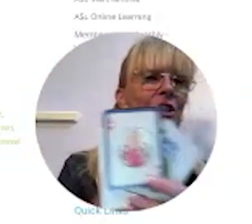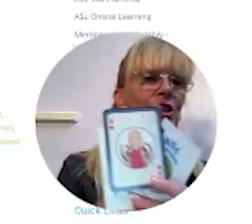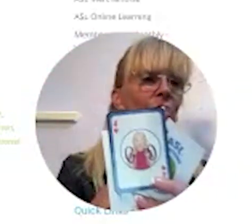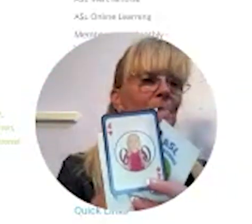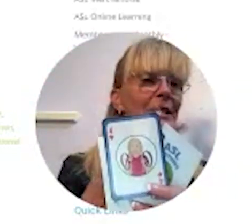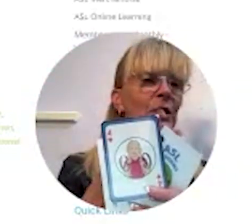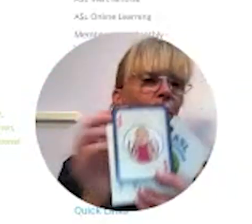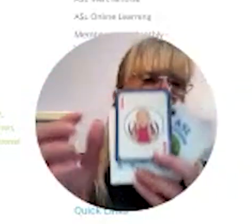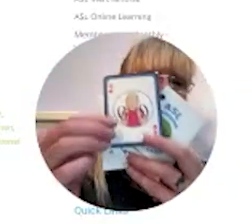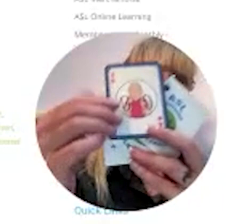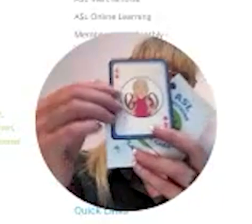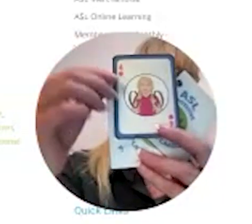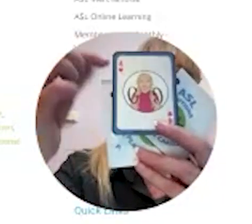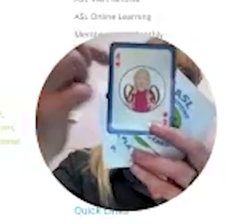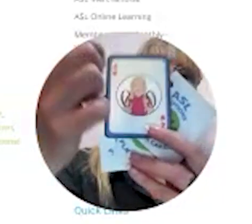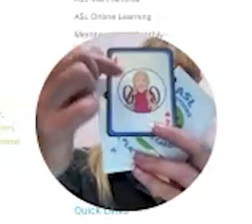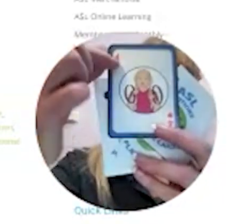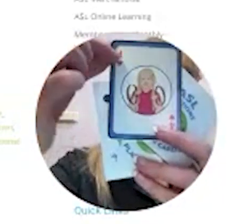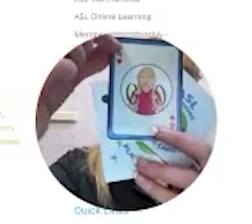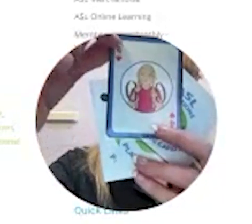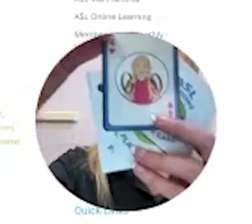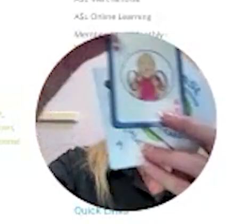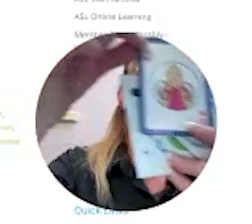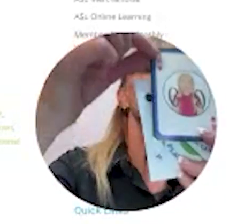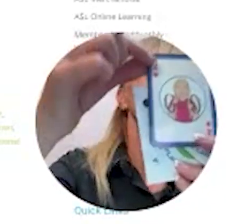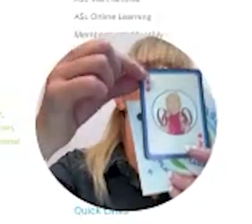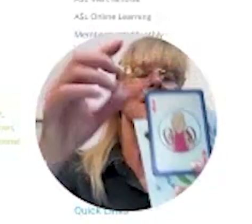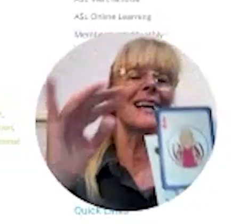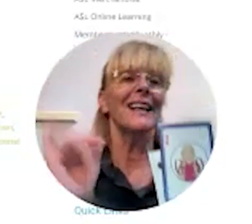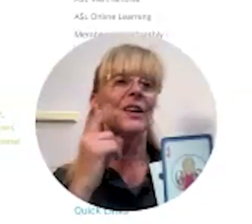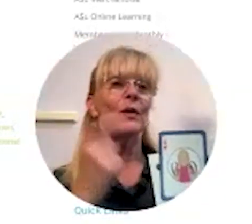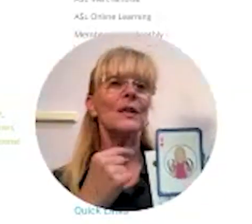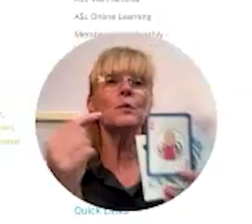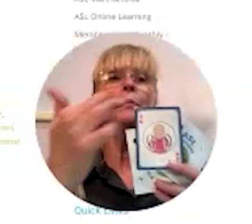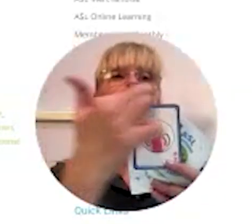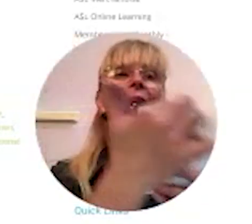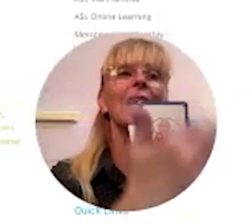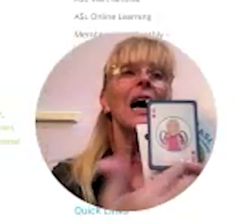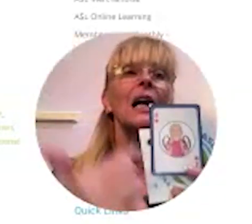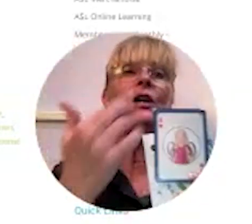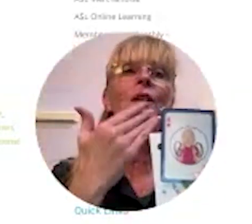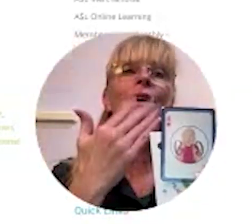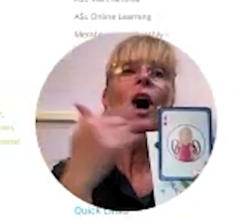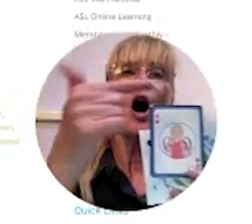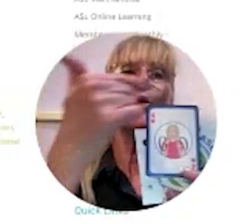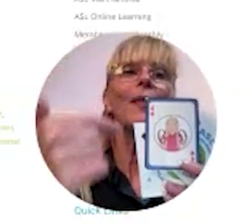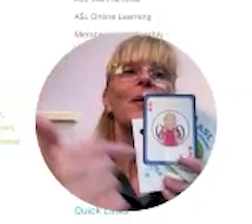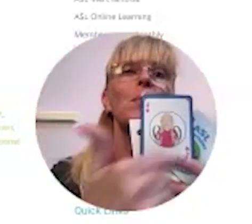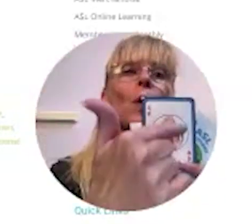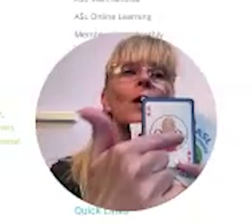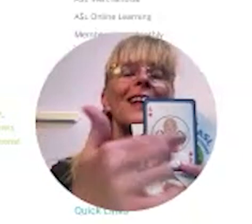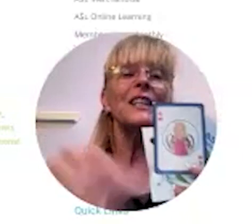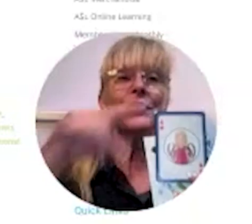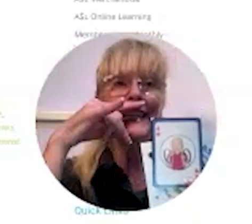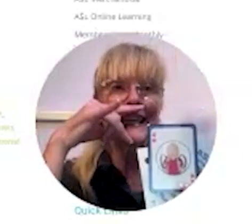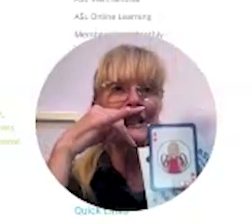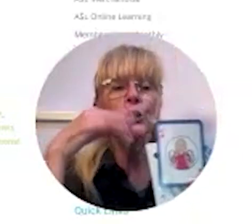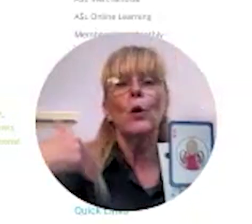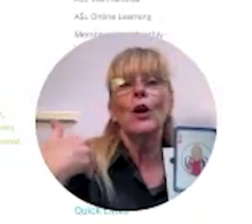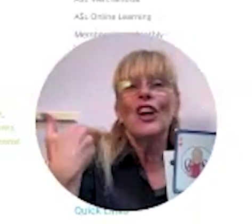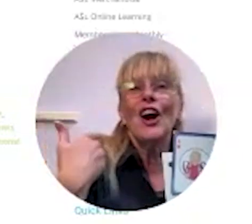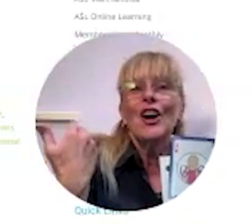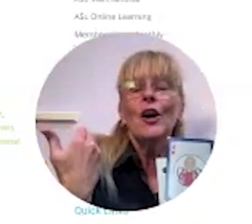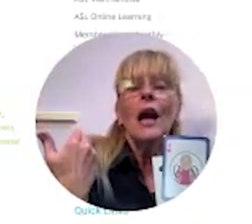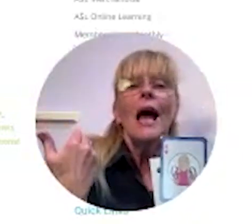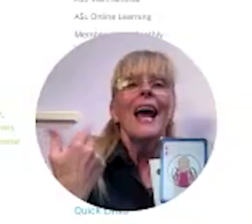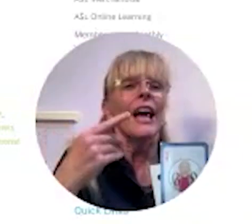making sure i'm still online here yes and this is what it looks like now notice we put a color around the border that's for the kids